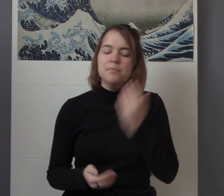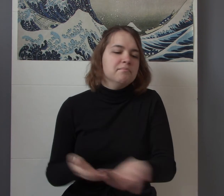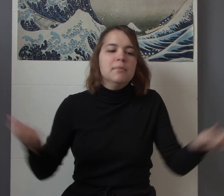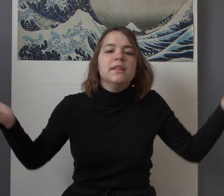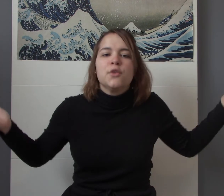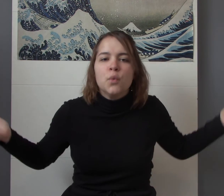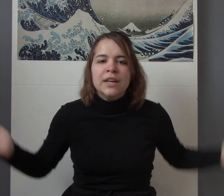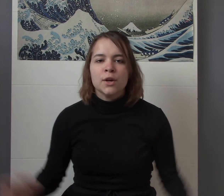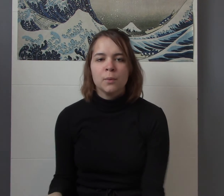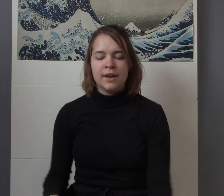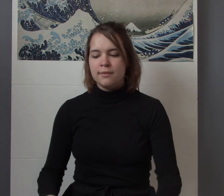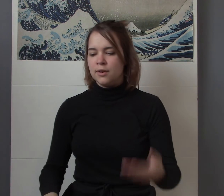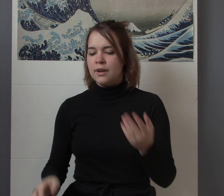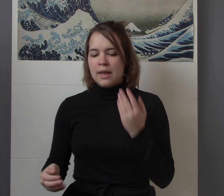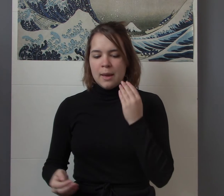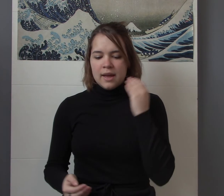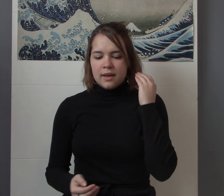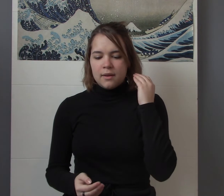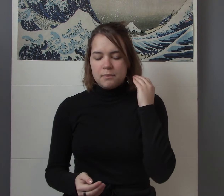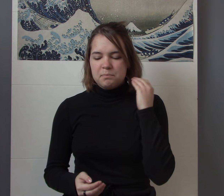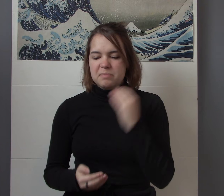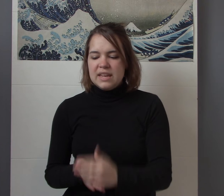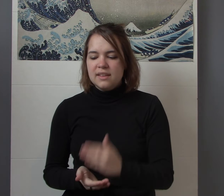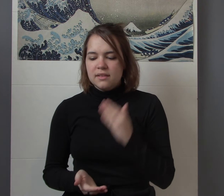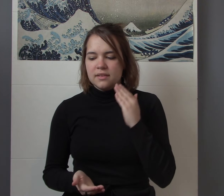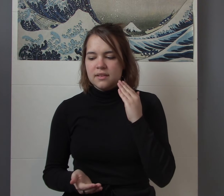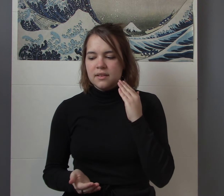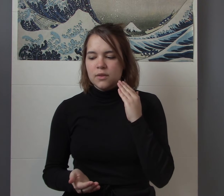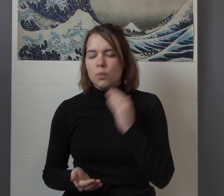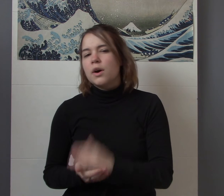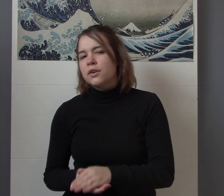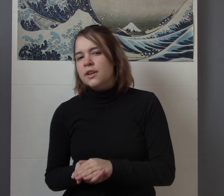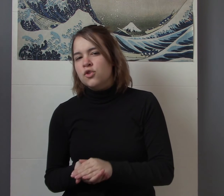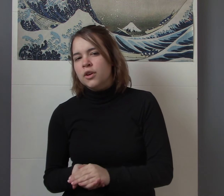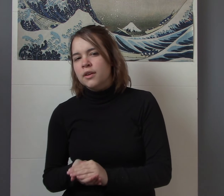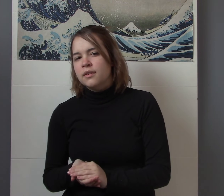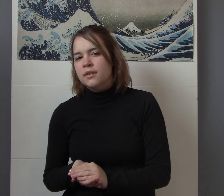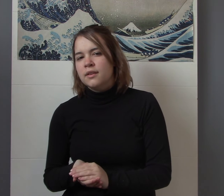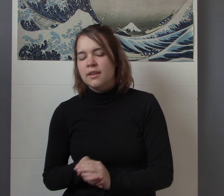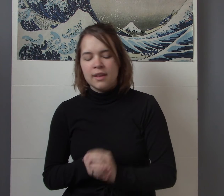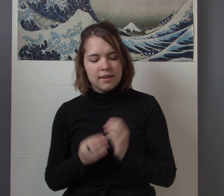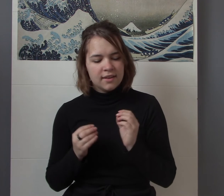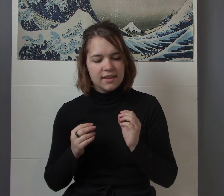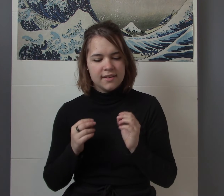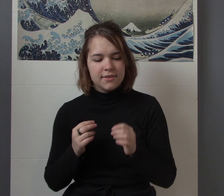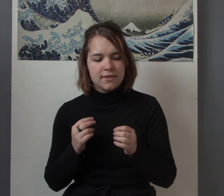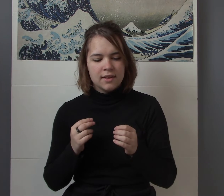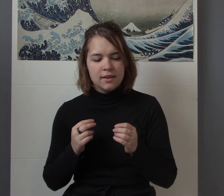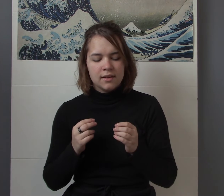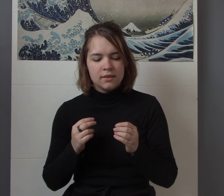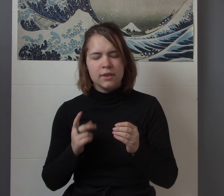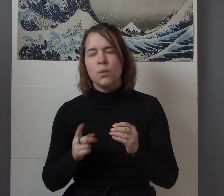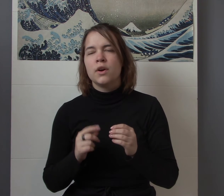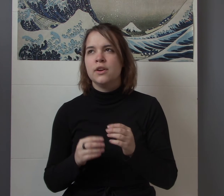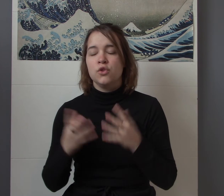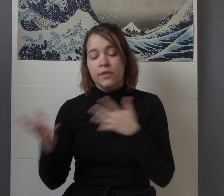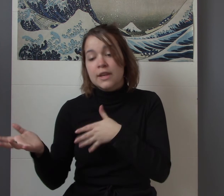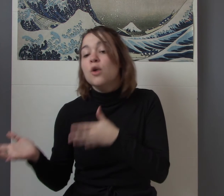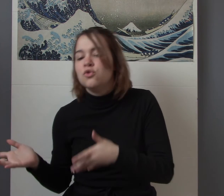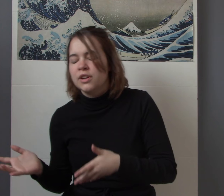month's queen or whatever being the water ninja is not the water ninja the ocean